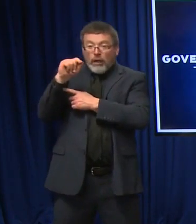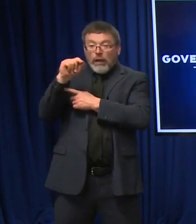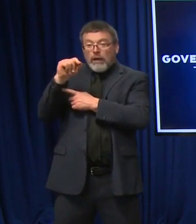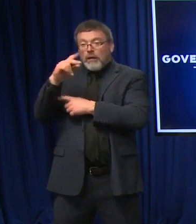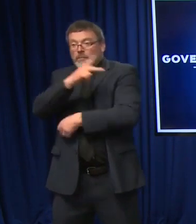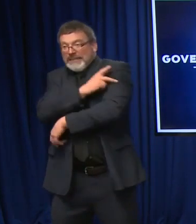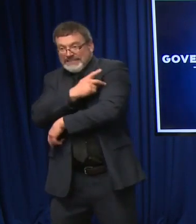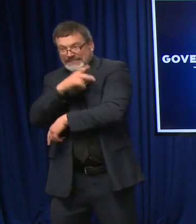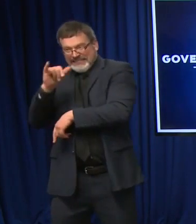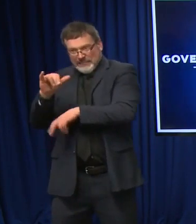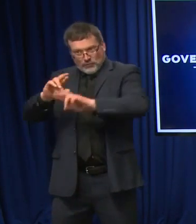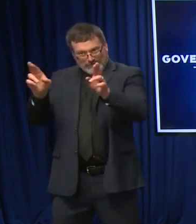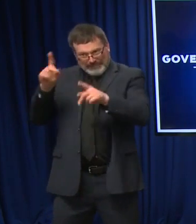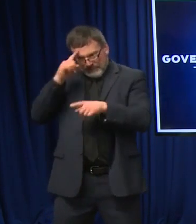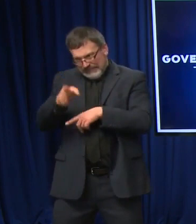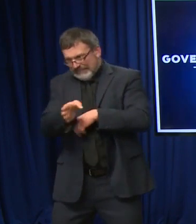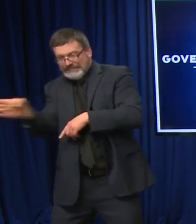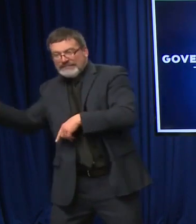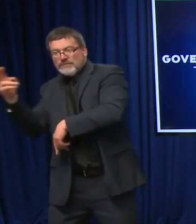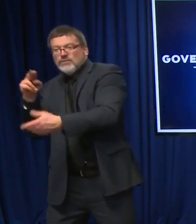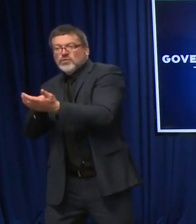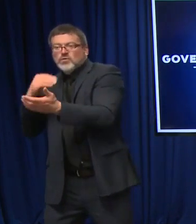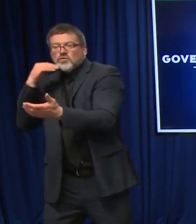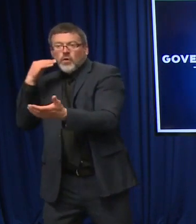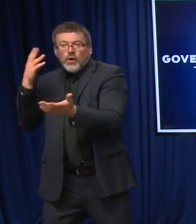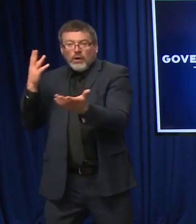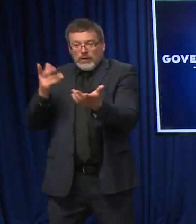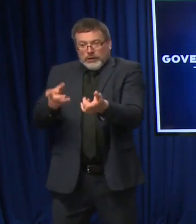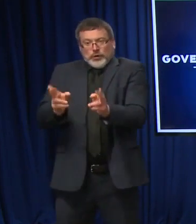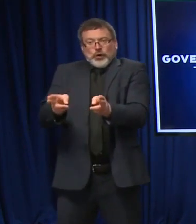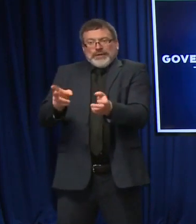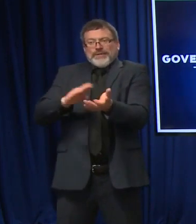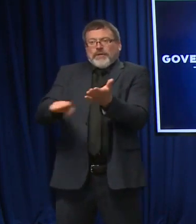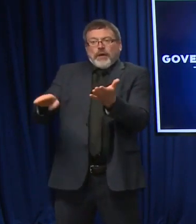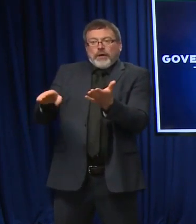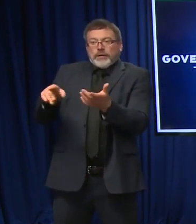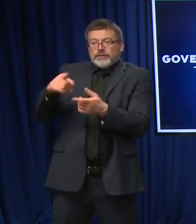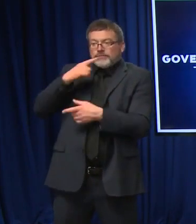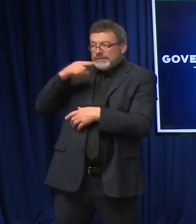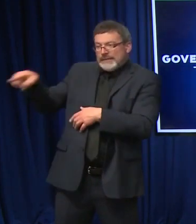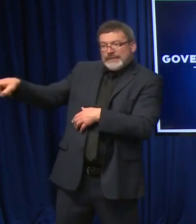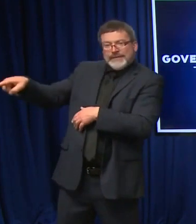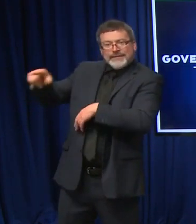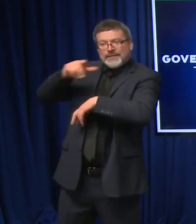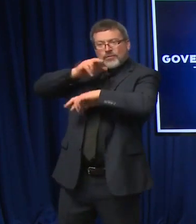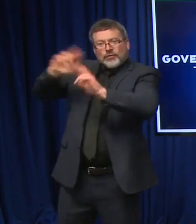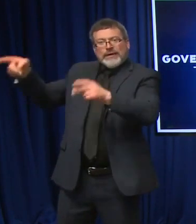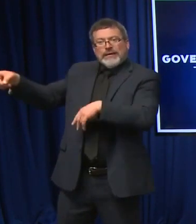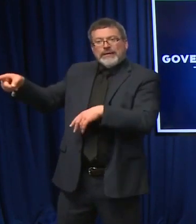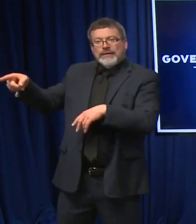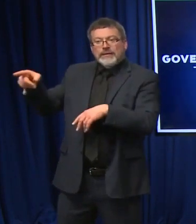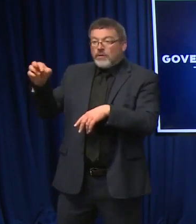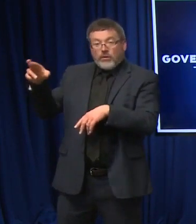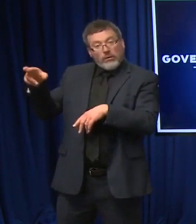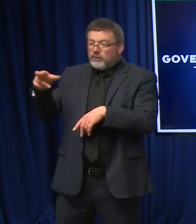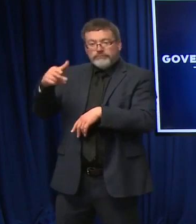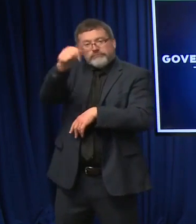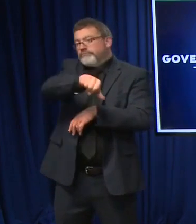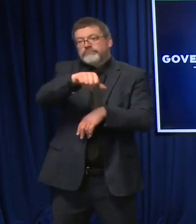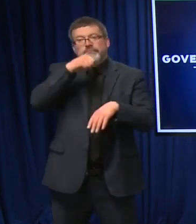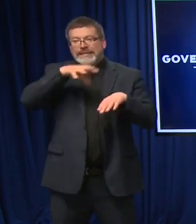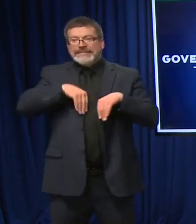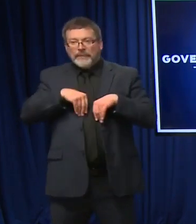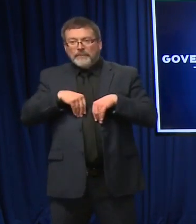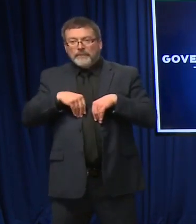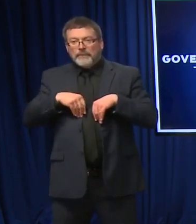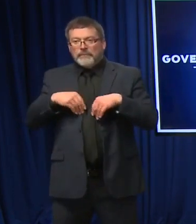rehab bed that they can't discharge because those facilities are either not taking admissions because of an outbreak or because